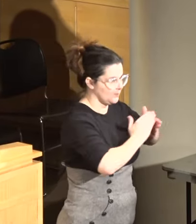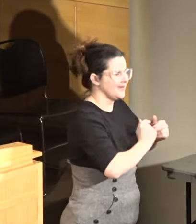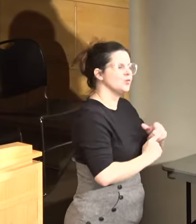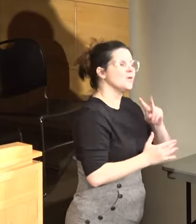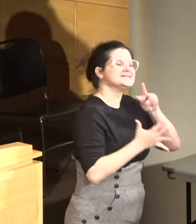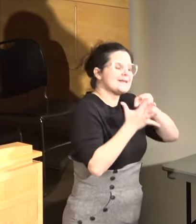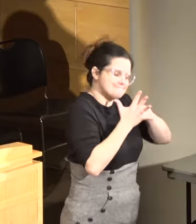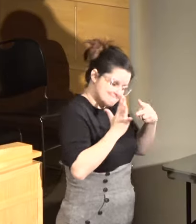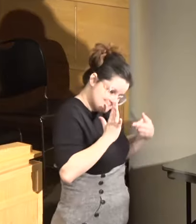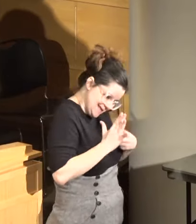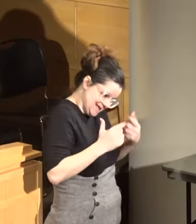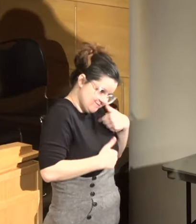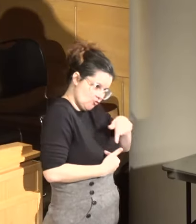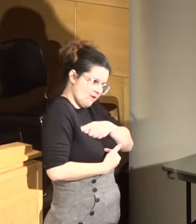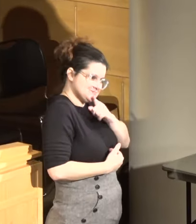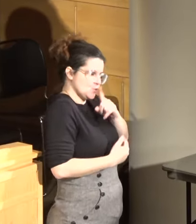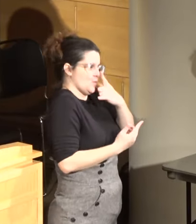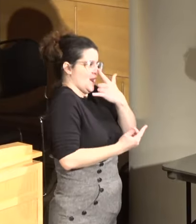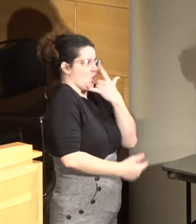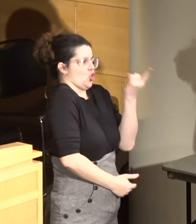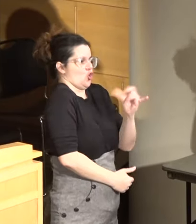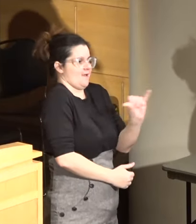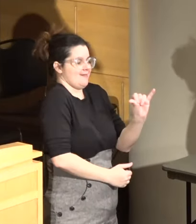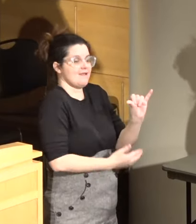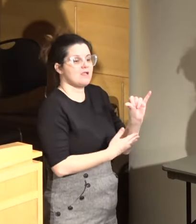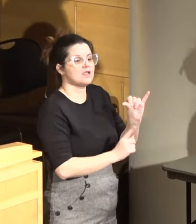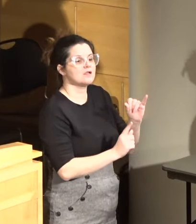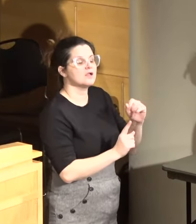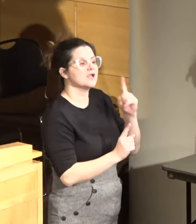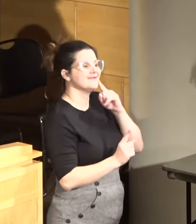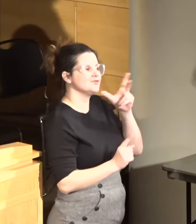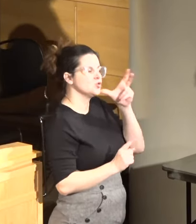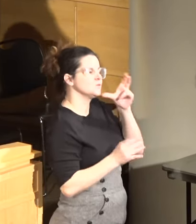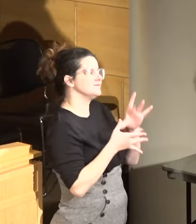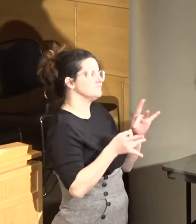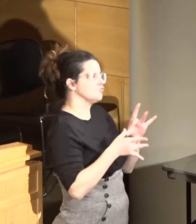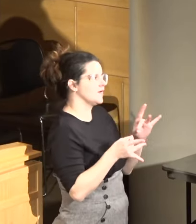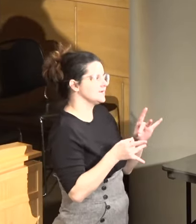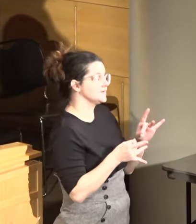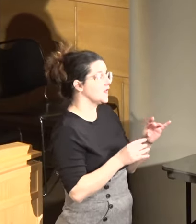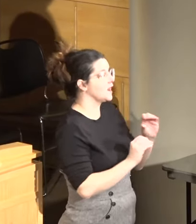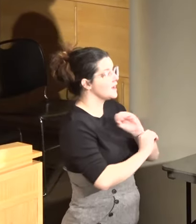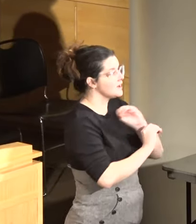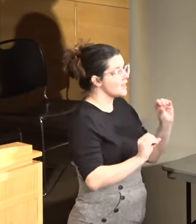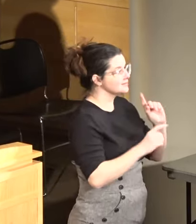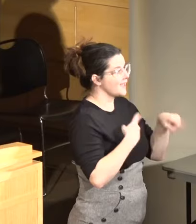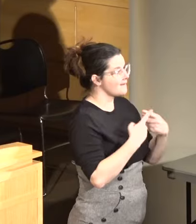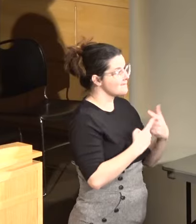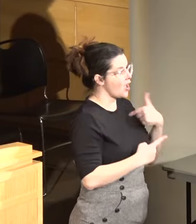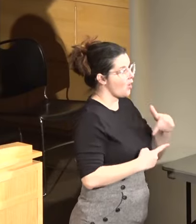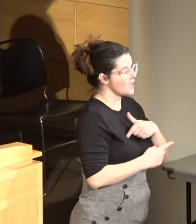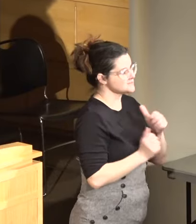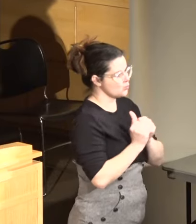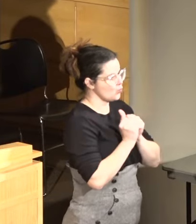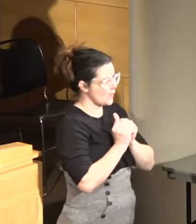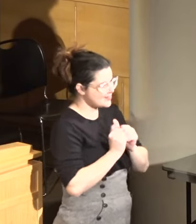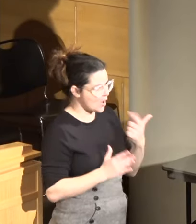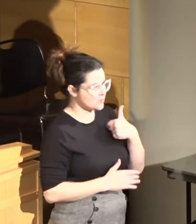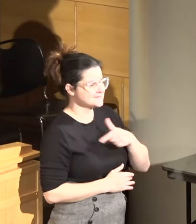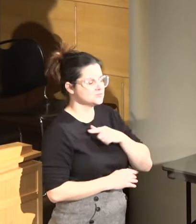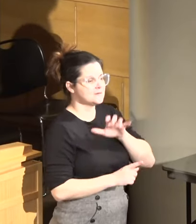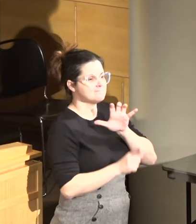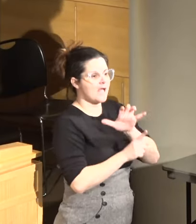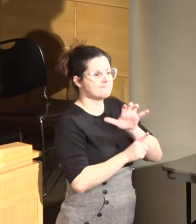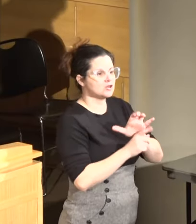actually mean for us in practice? If you've heard the phrase, nothing about us without us, which is popularized